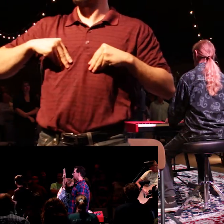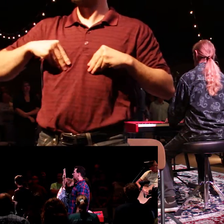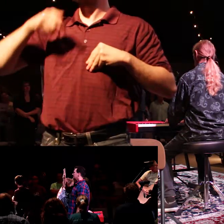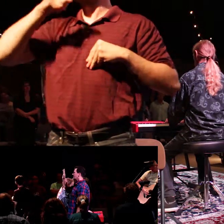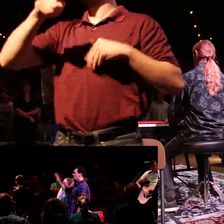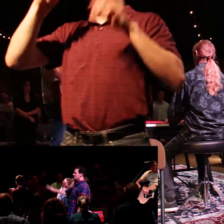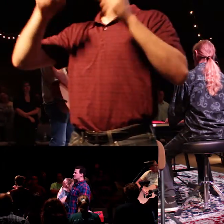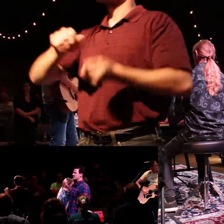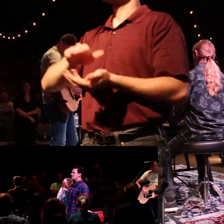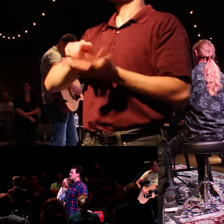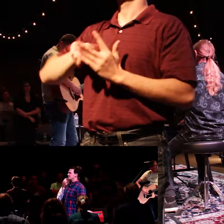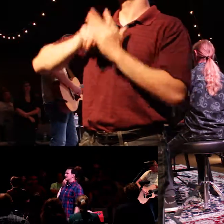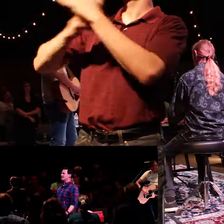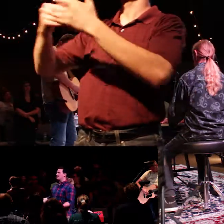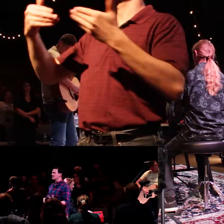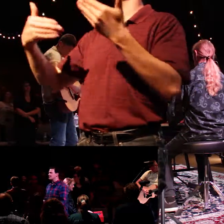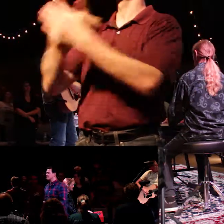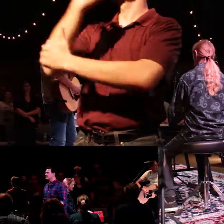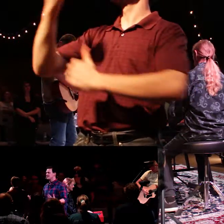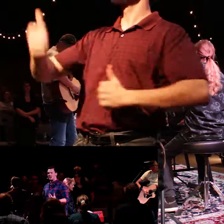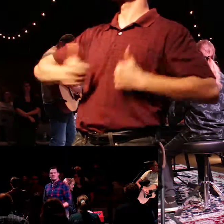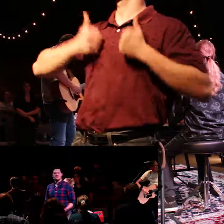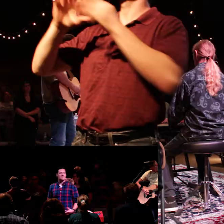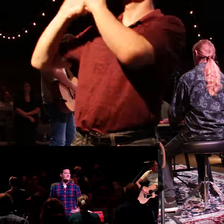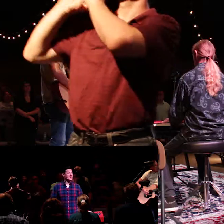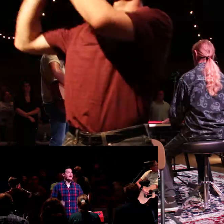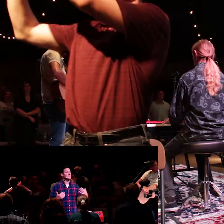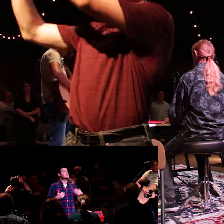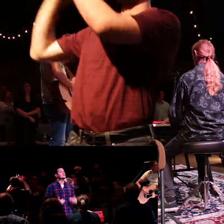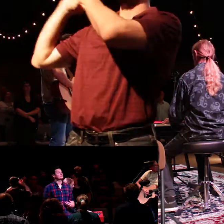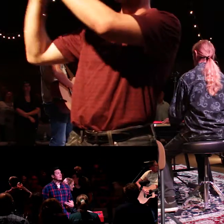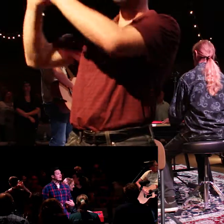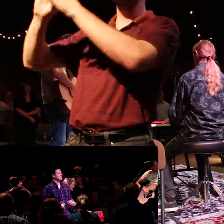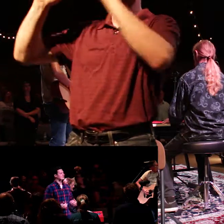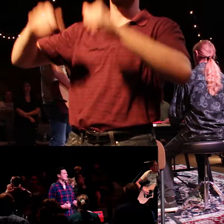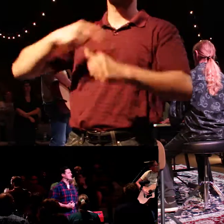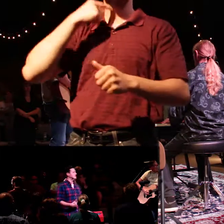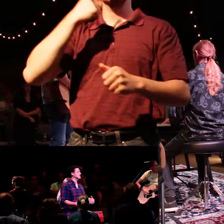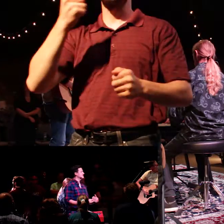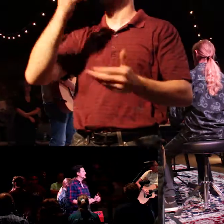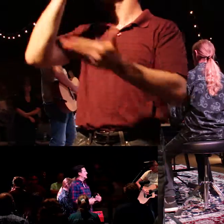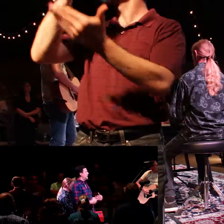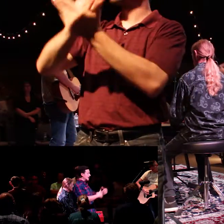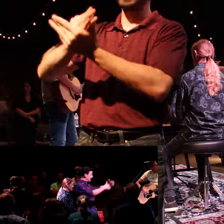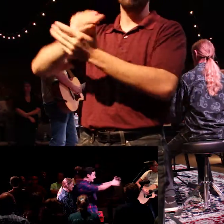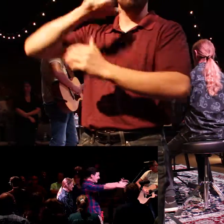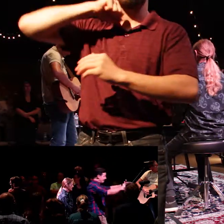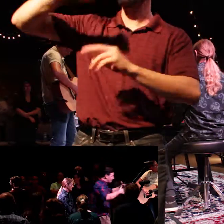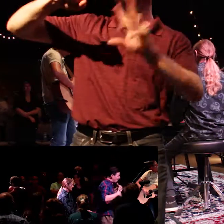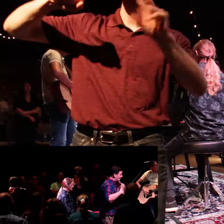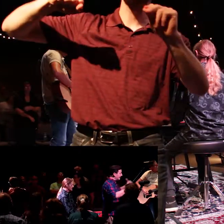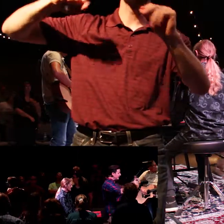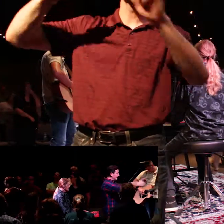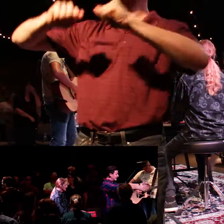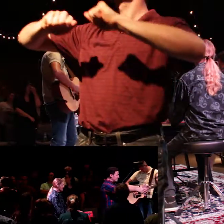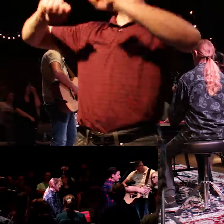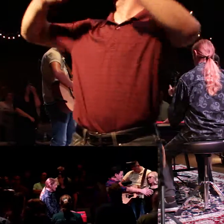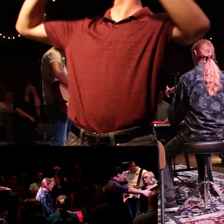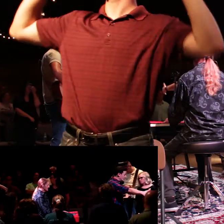So I wonder, do some of you just need to come to this place where you say, I'm going to stop fighting? I'm going to surrender to Jesus. I'm going to let Him have it all. I'm going to let Him define who